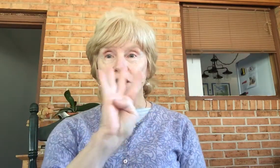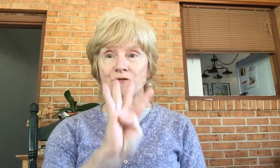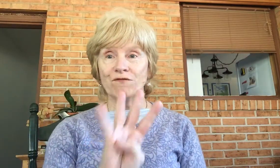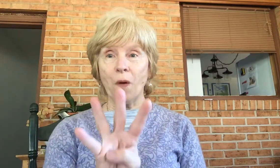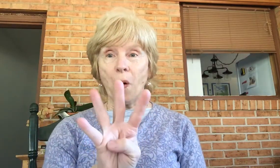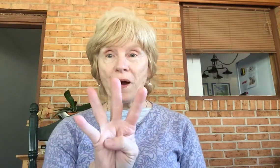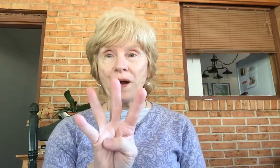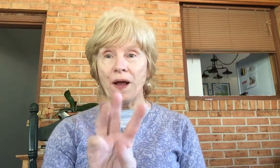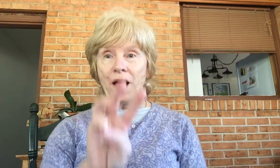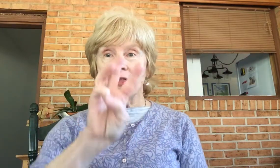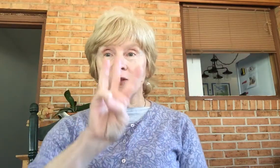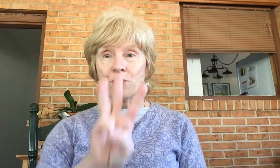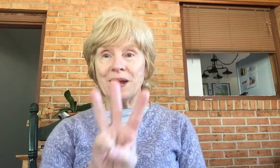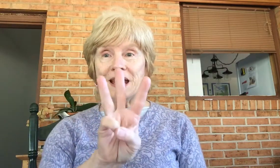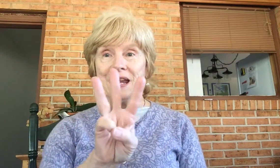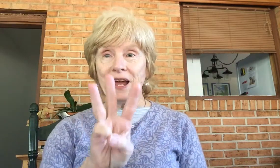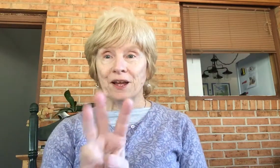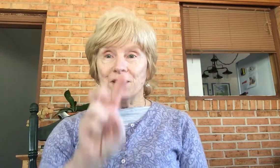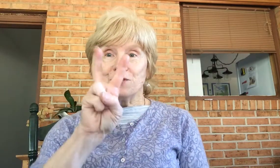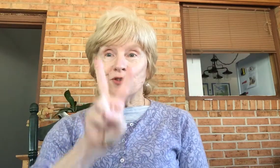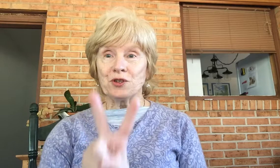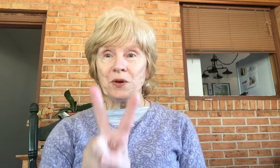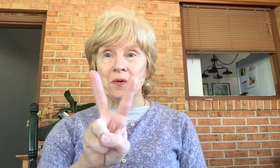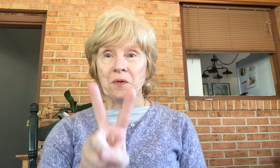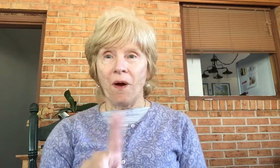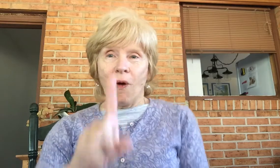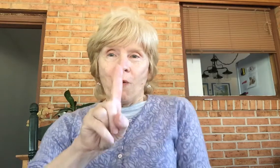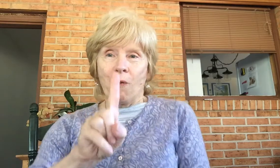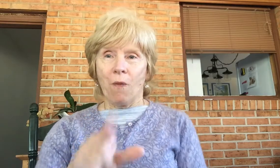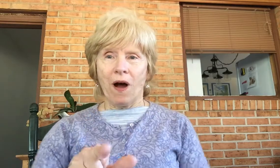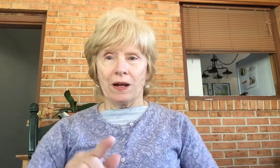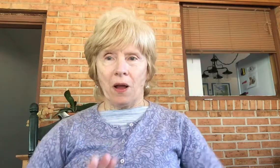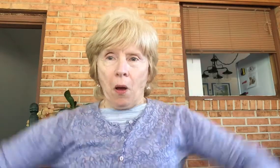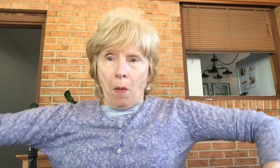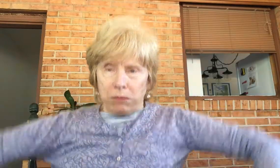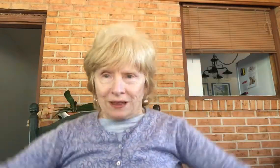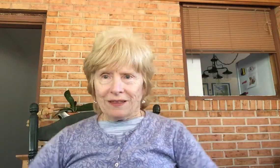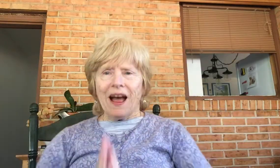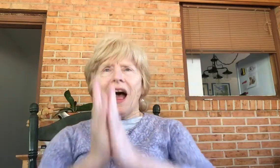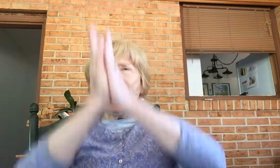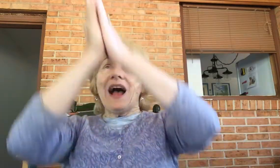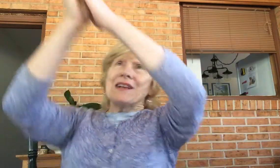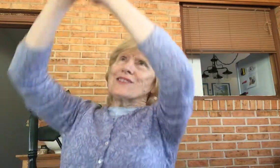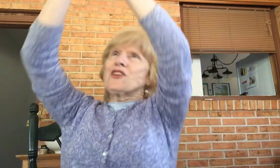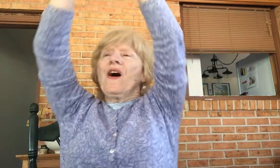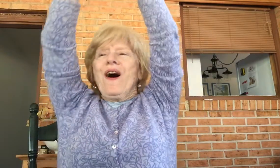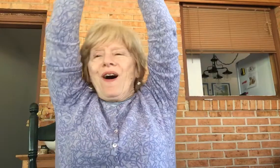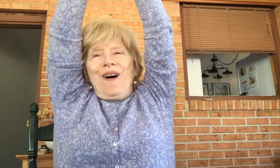four, three, two, one. Blast off!